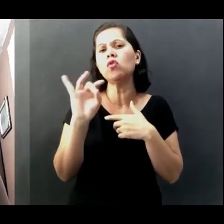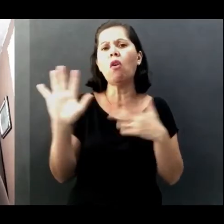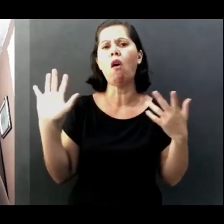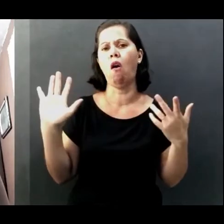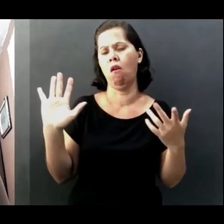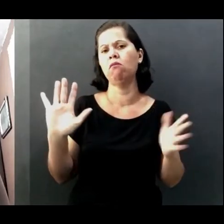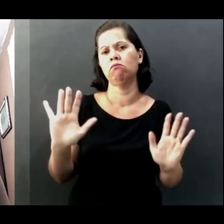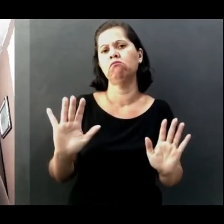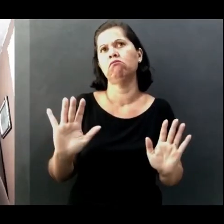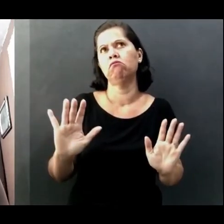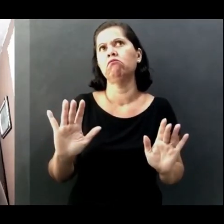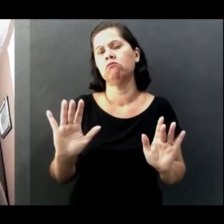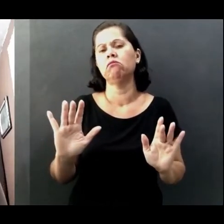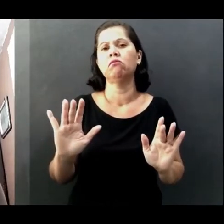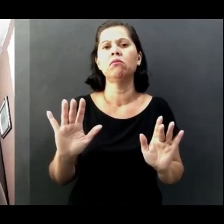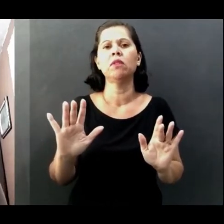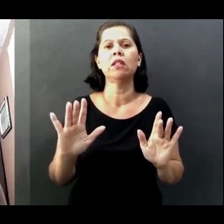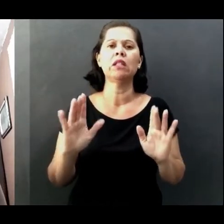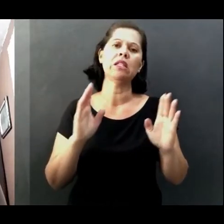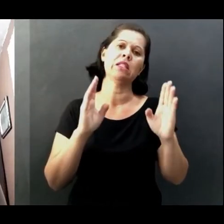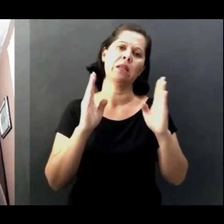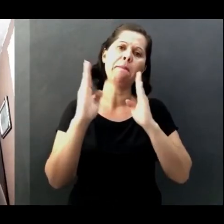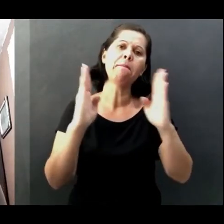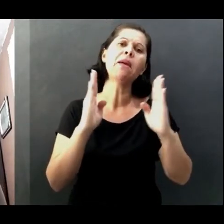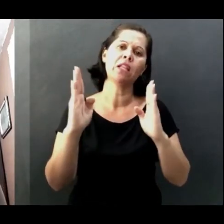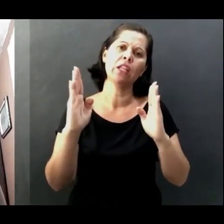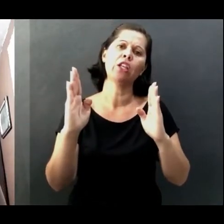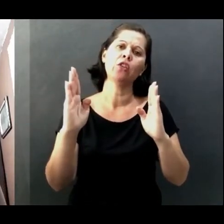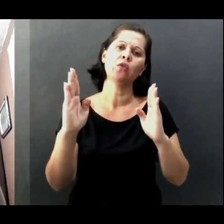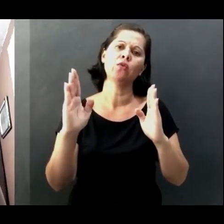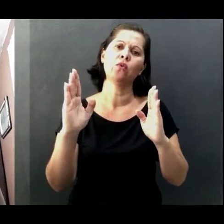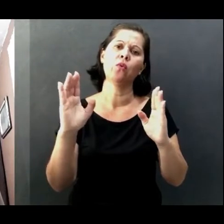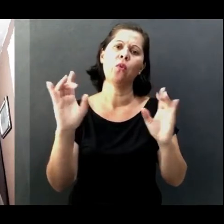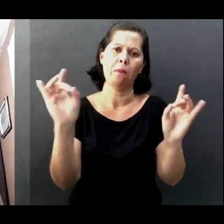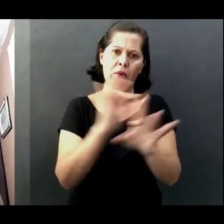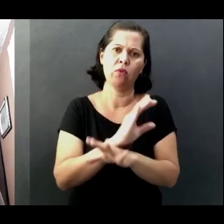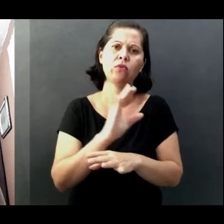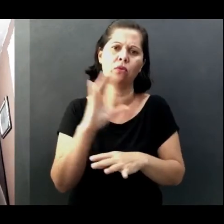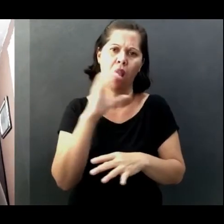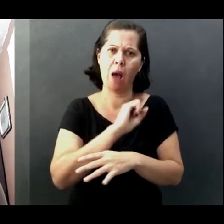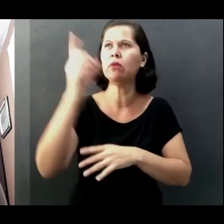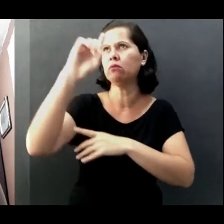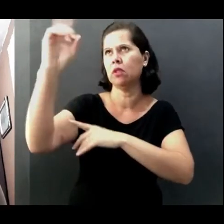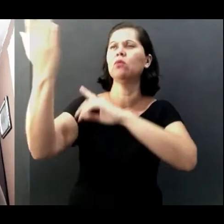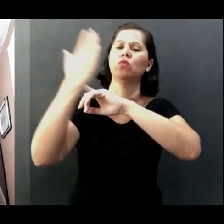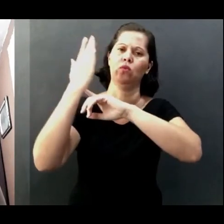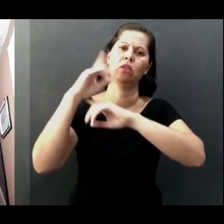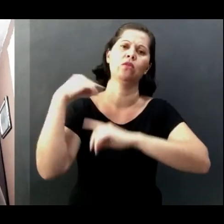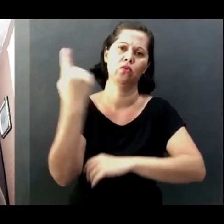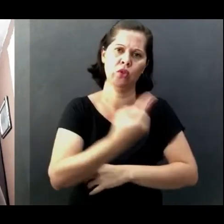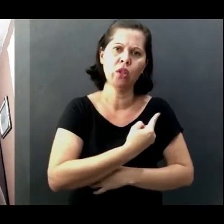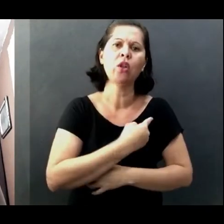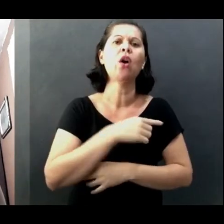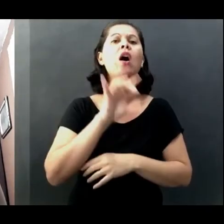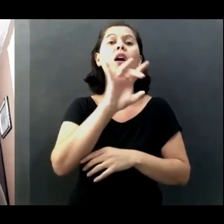This time is passing. It will pass as soon as possible and God is taking care of us. Everyone doing